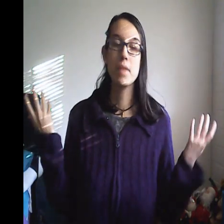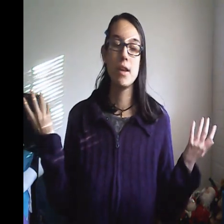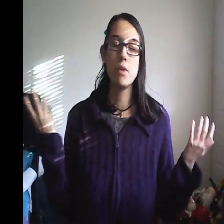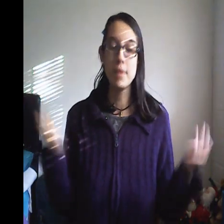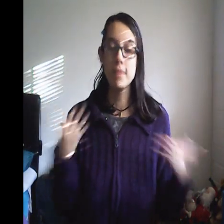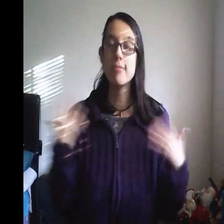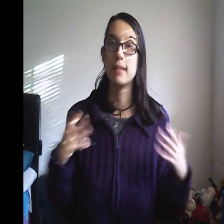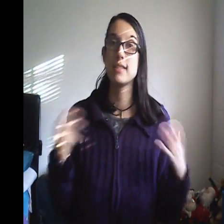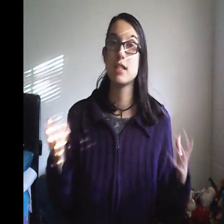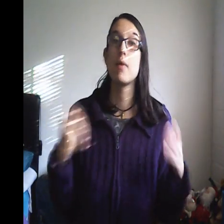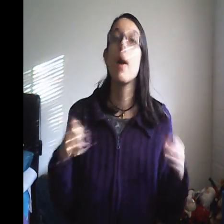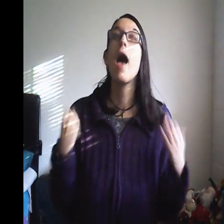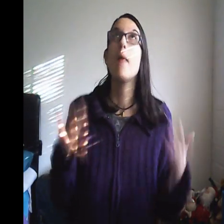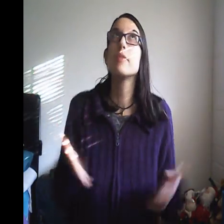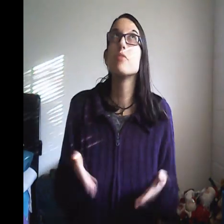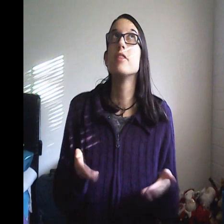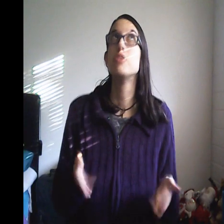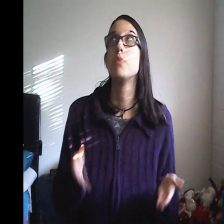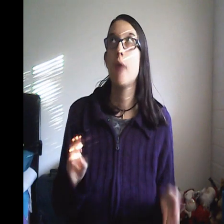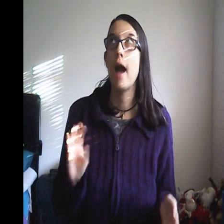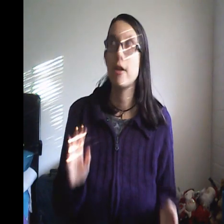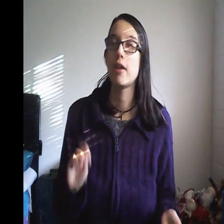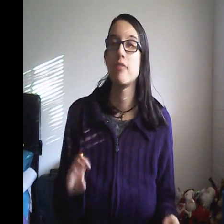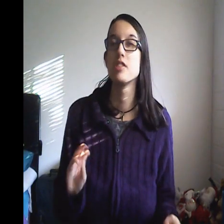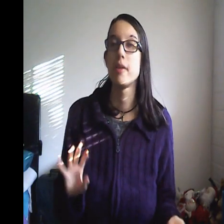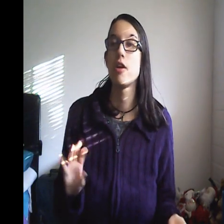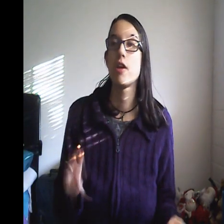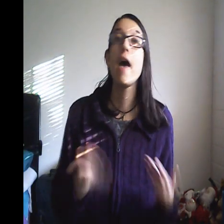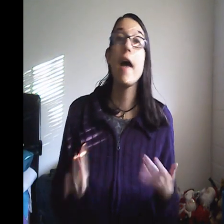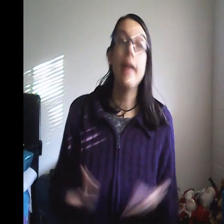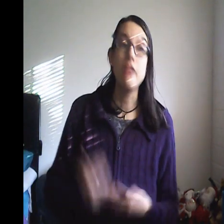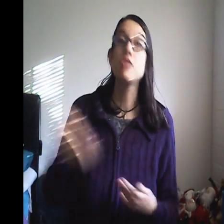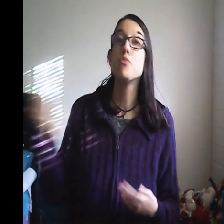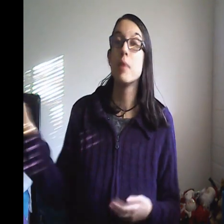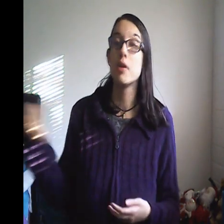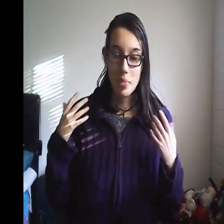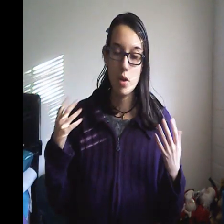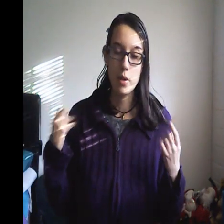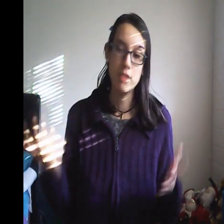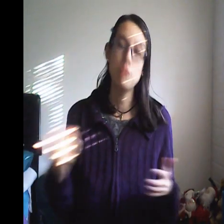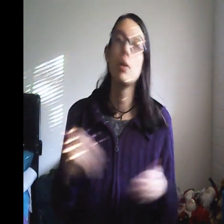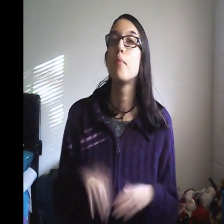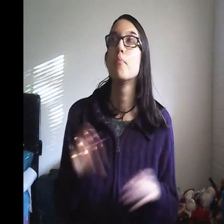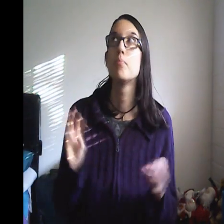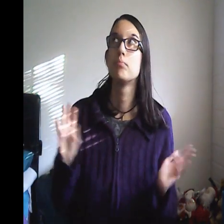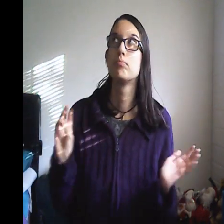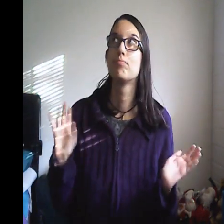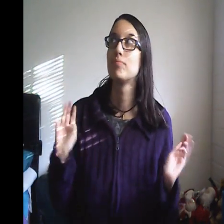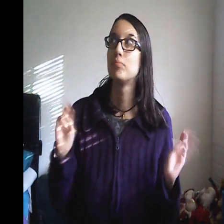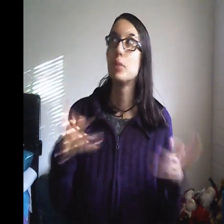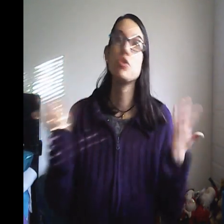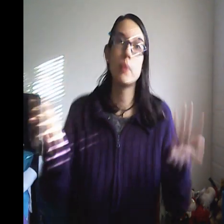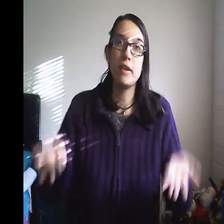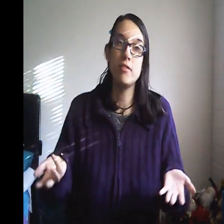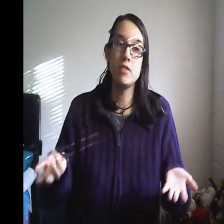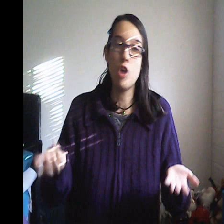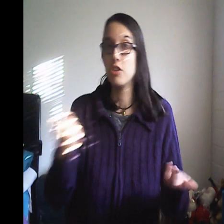realistic about how much money do you actually have to spend on it? Can you put away, like, put $20 into it,